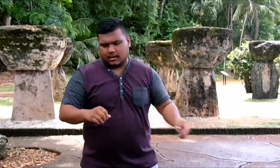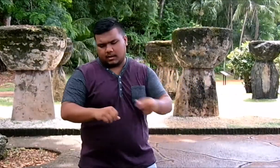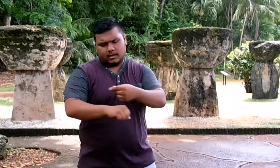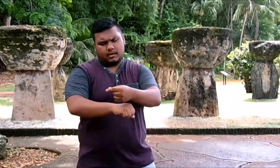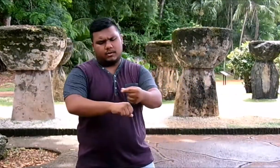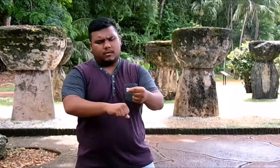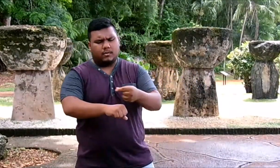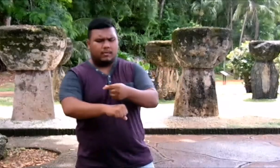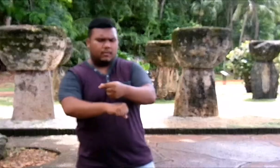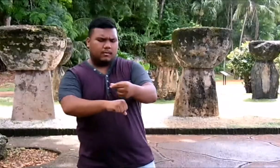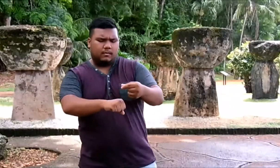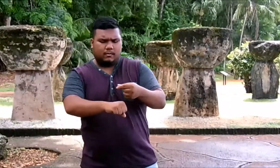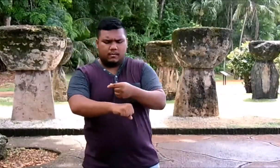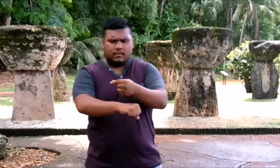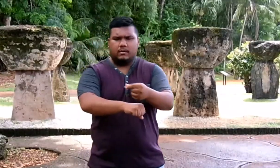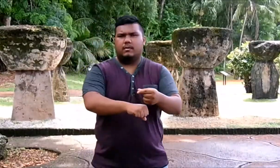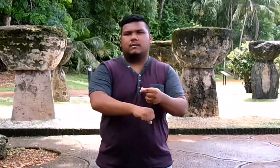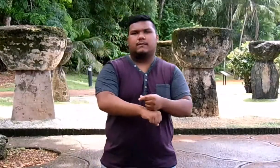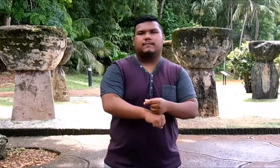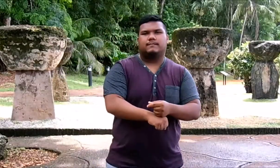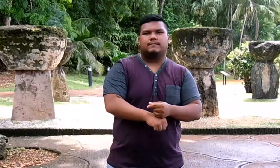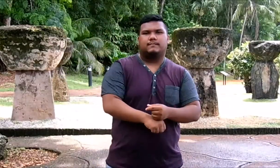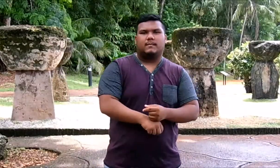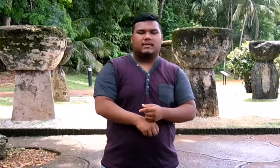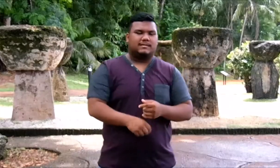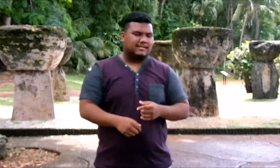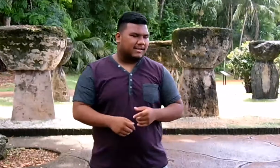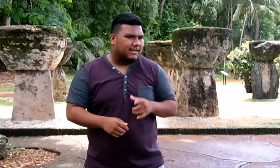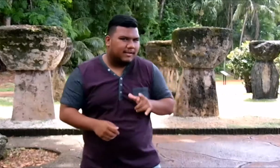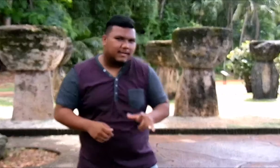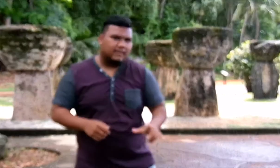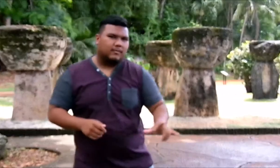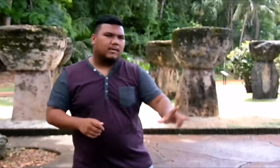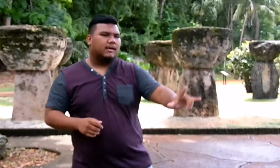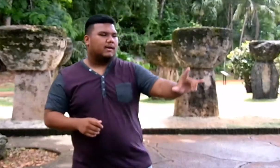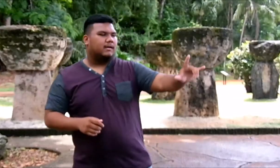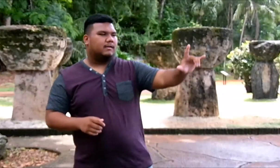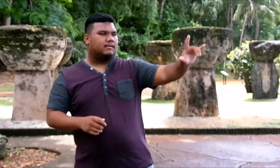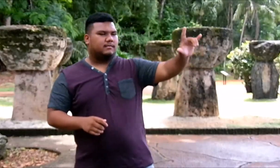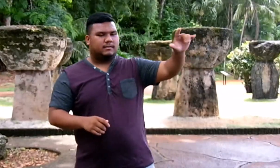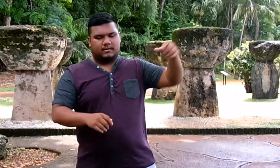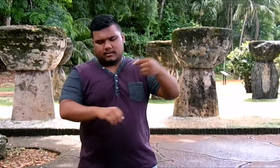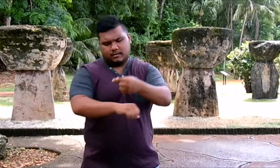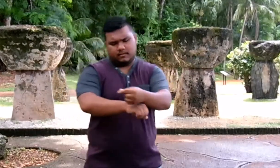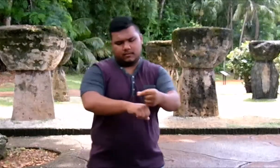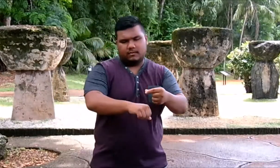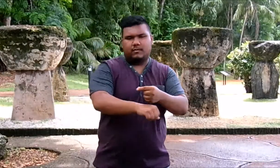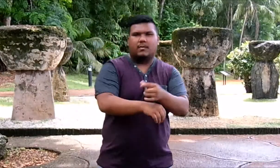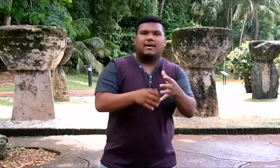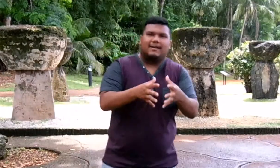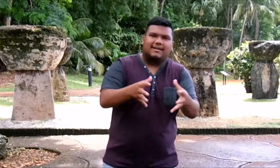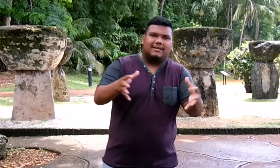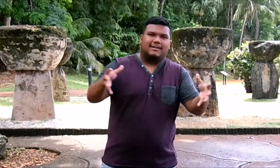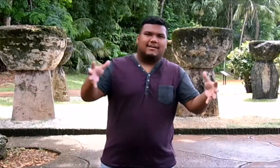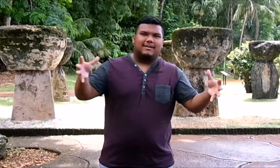like home St. Gwizer, how gone